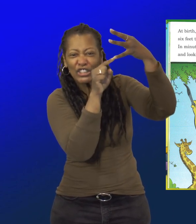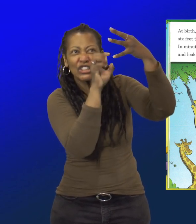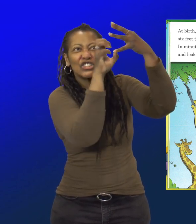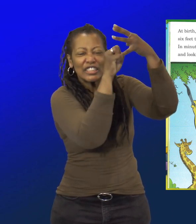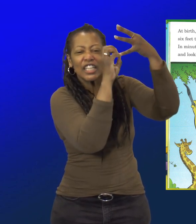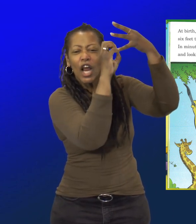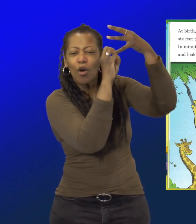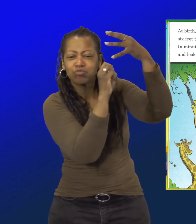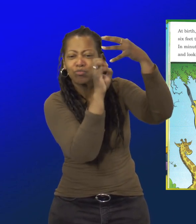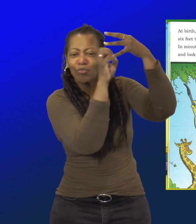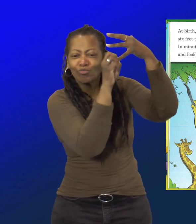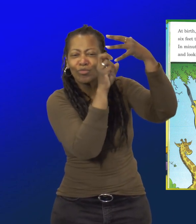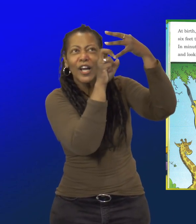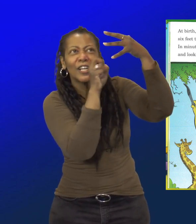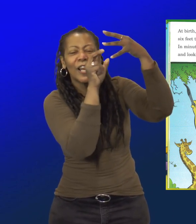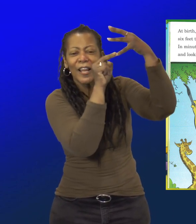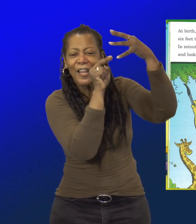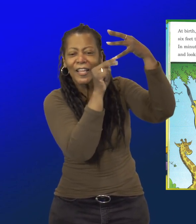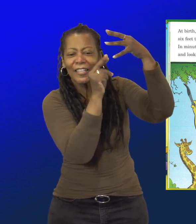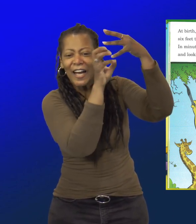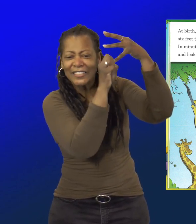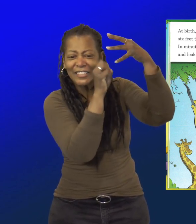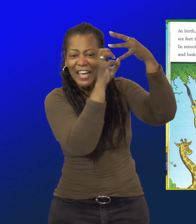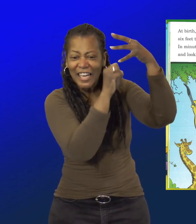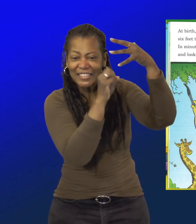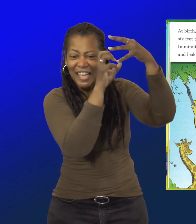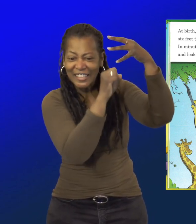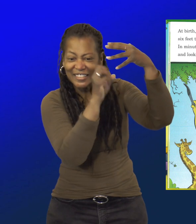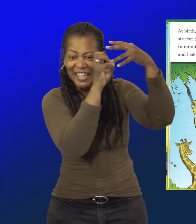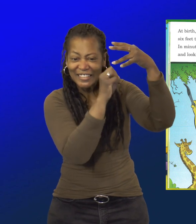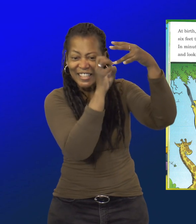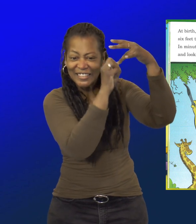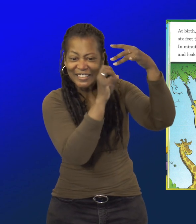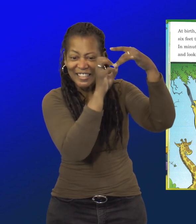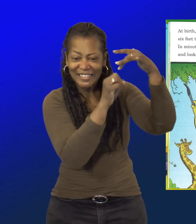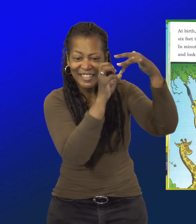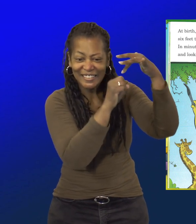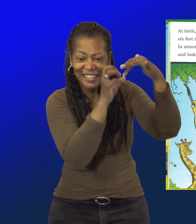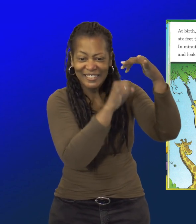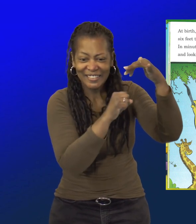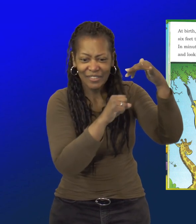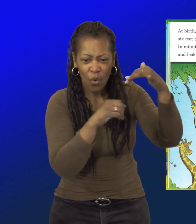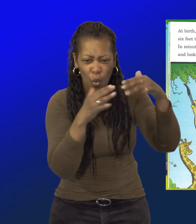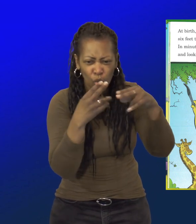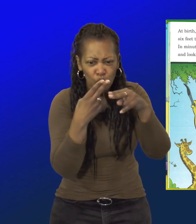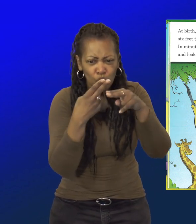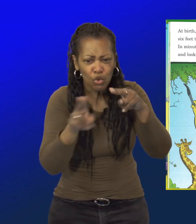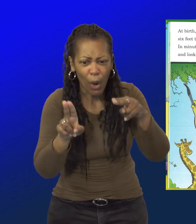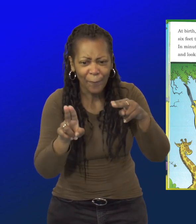spongy lips help her to eat the leaves' sharp, thorny tips.